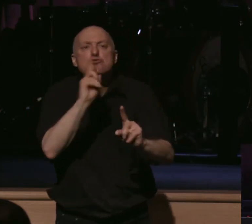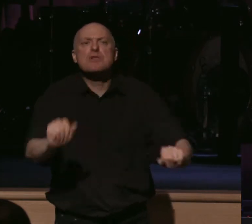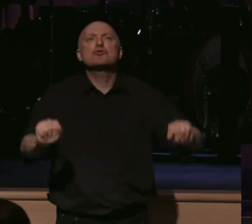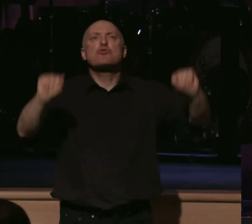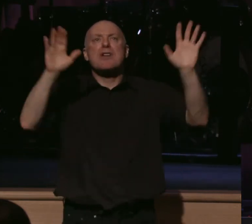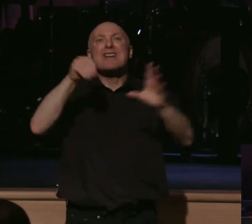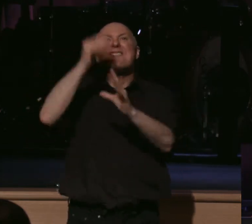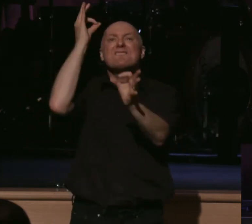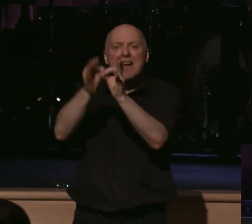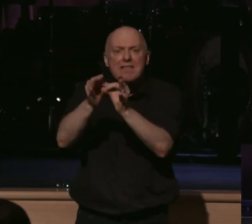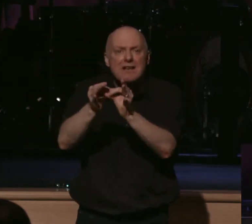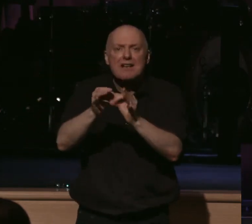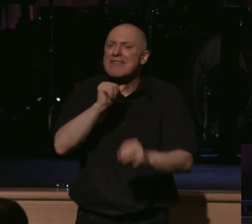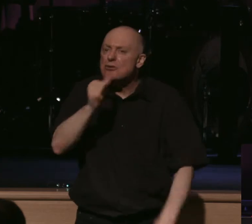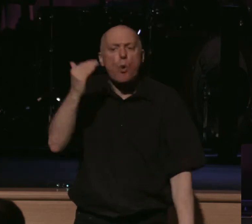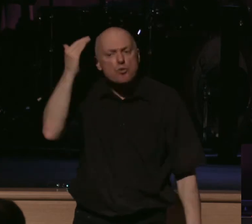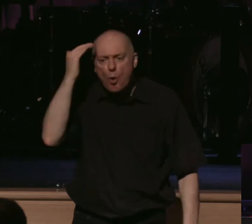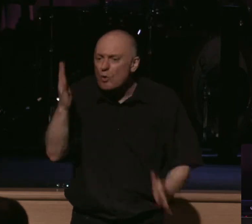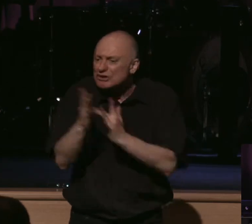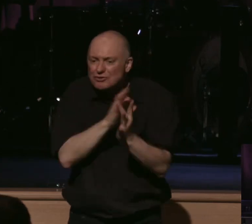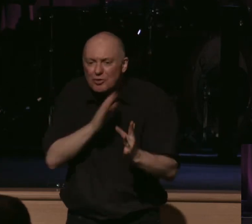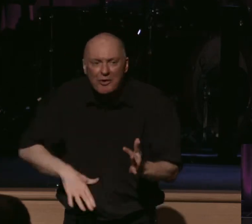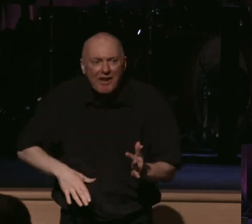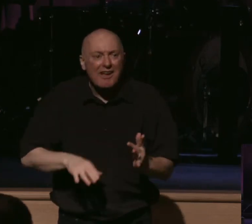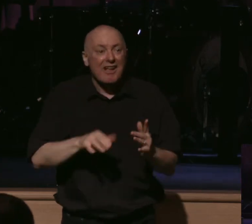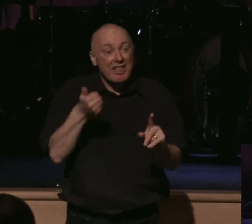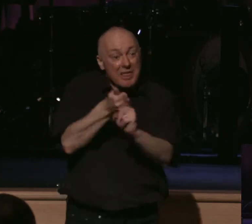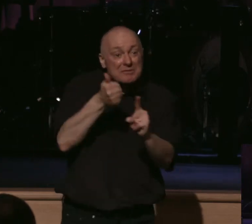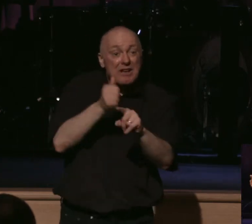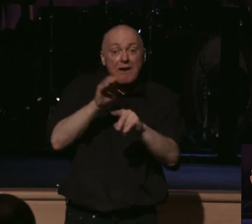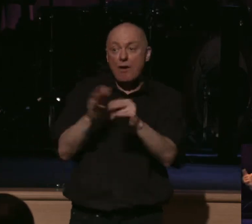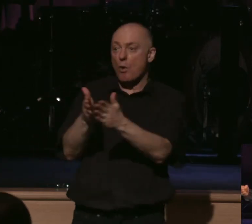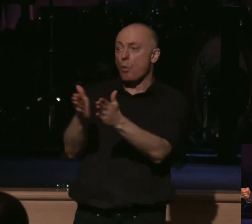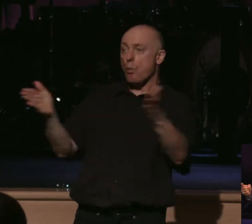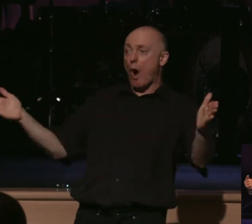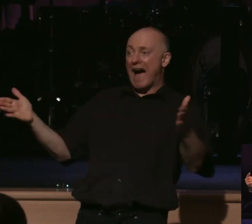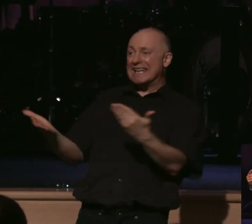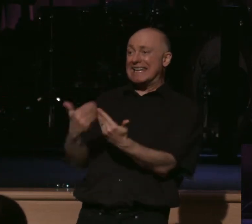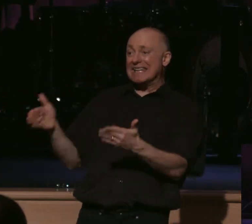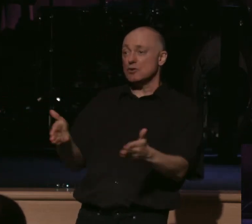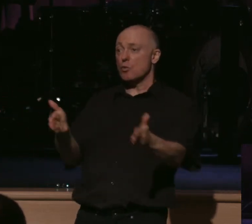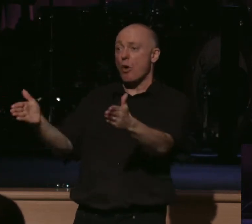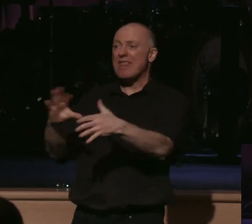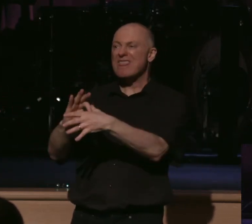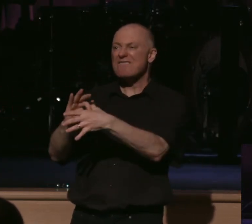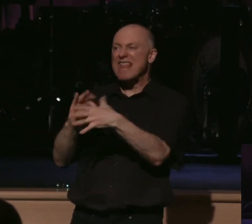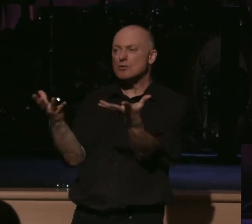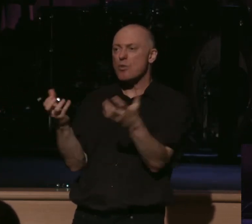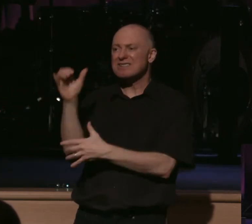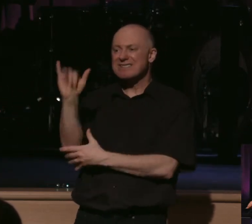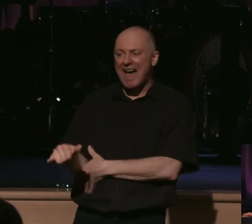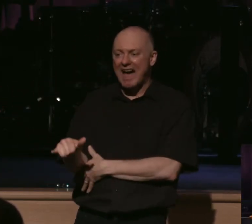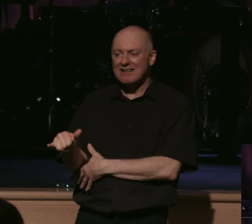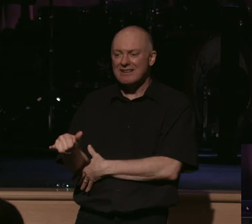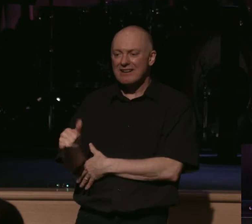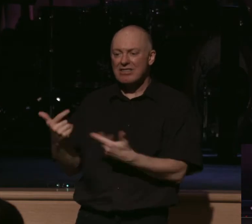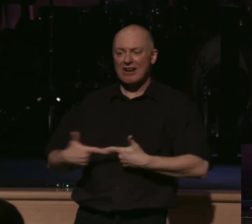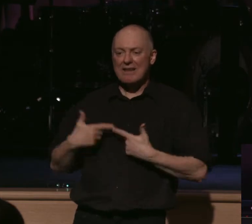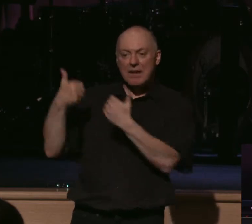in faith. They don't truly know Jesus Christ. And they are on the wide and easy road, which is the road their flesh wants. And they are actually living apart from Jesus